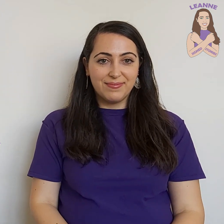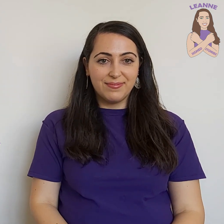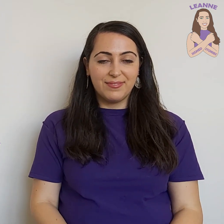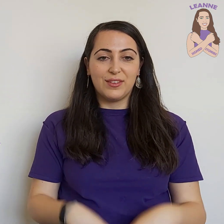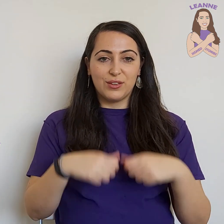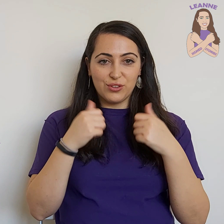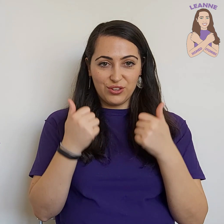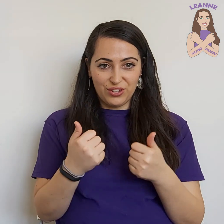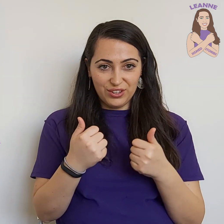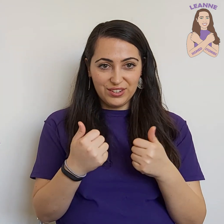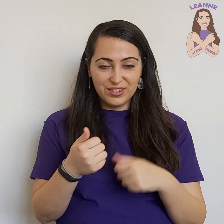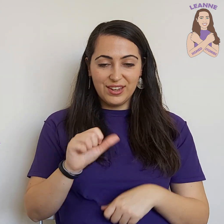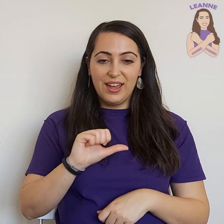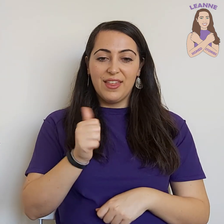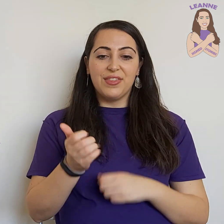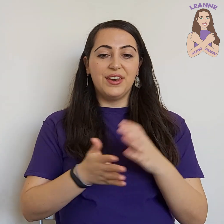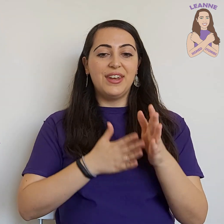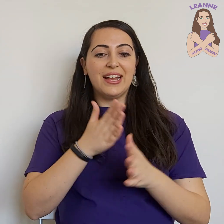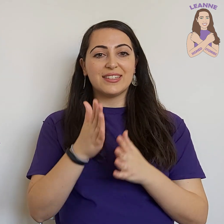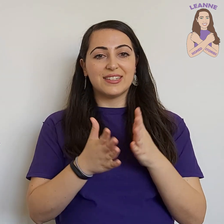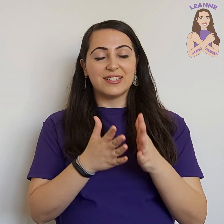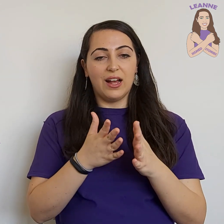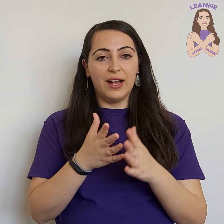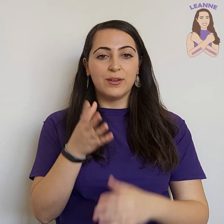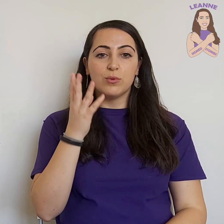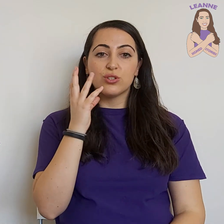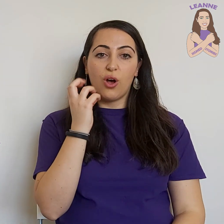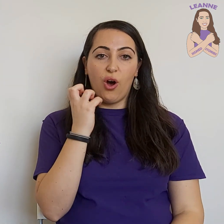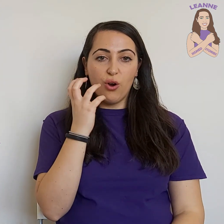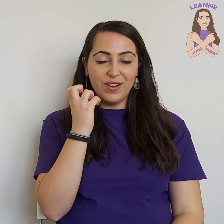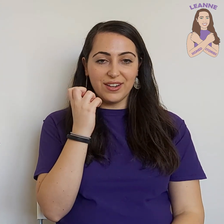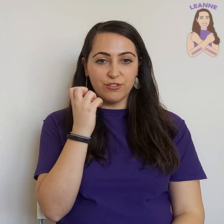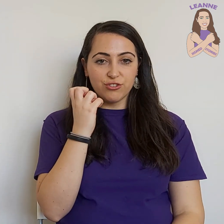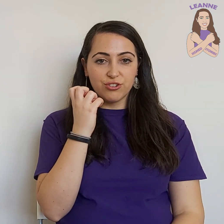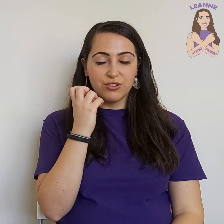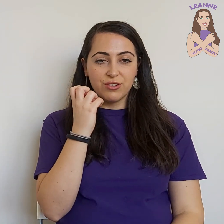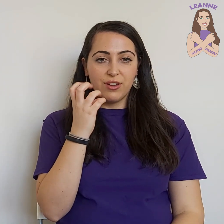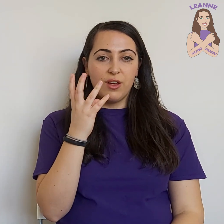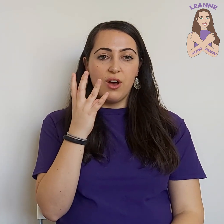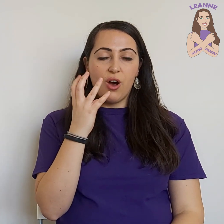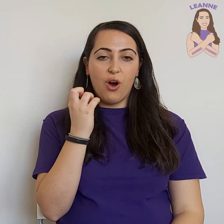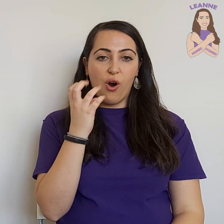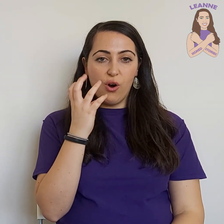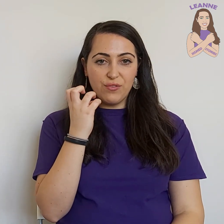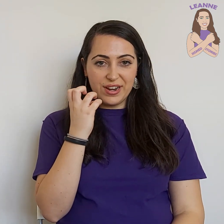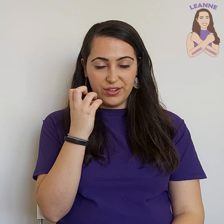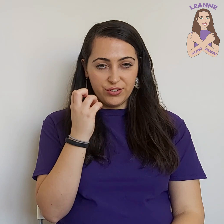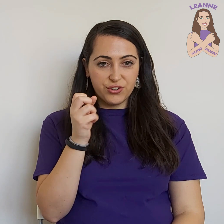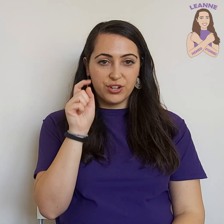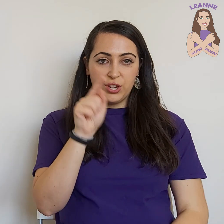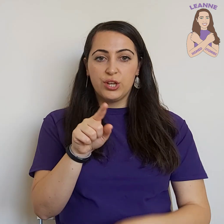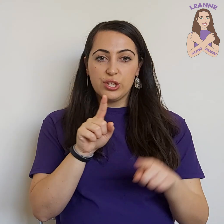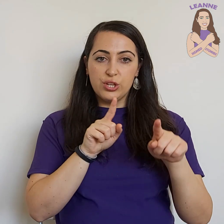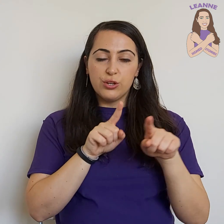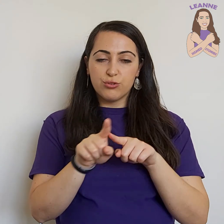Good. The next sign was orange. Orange. You try.